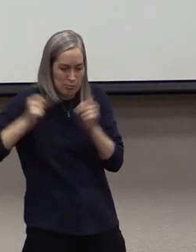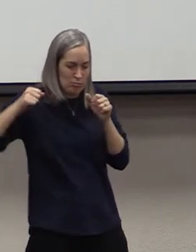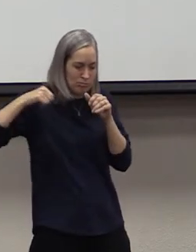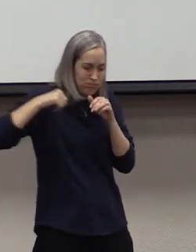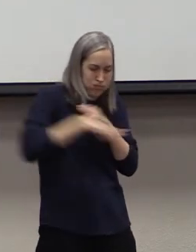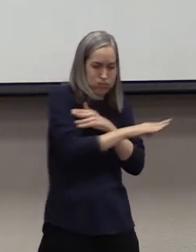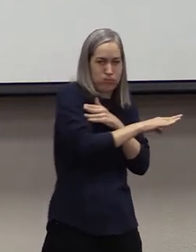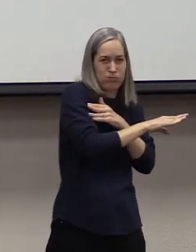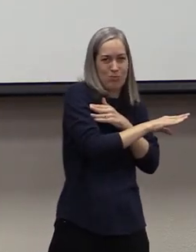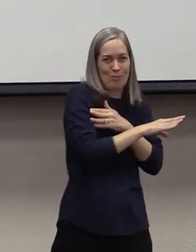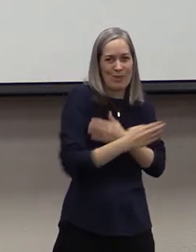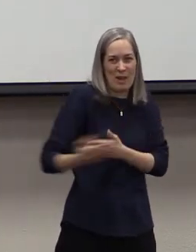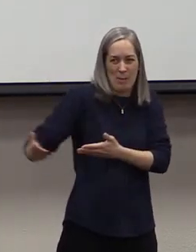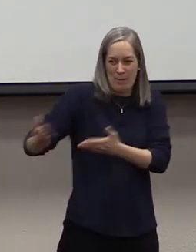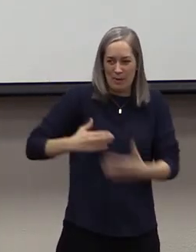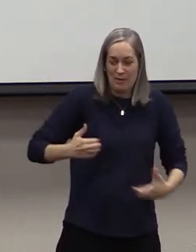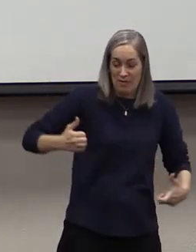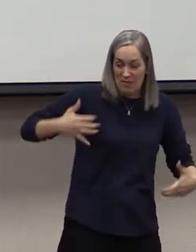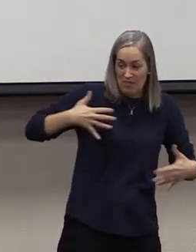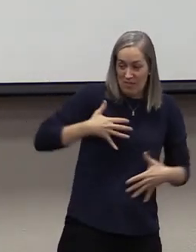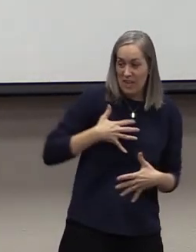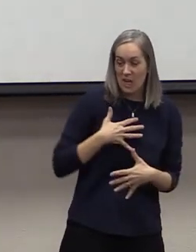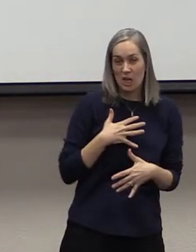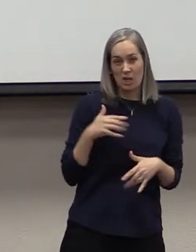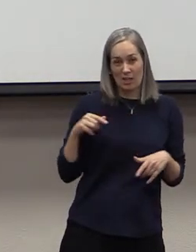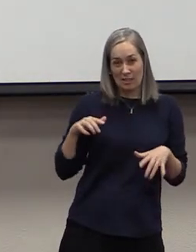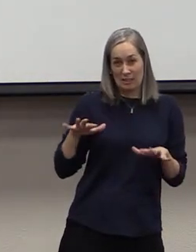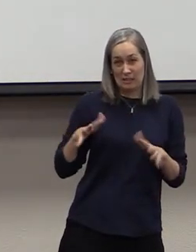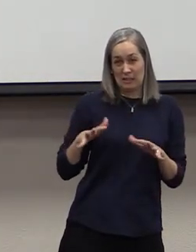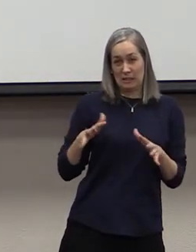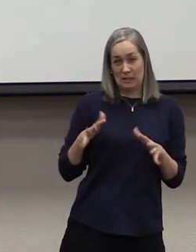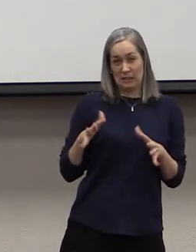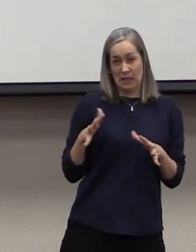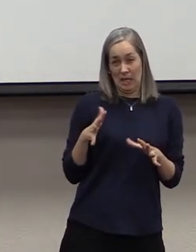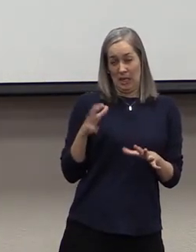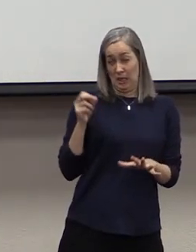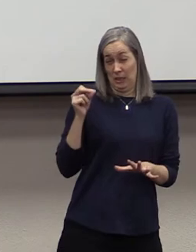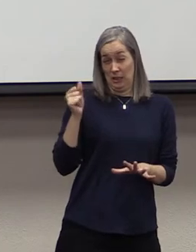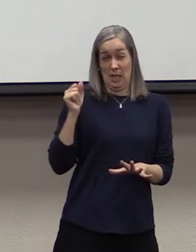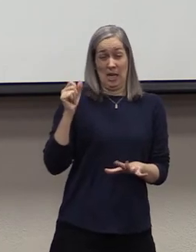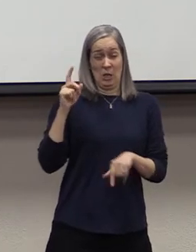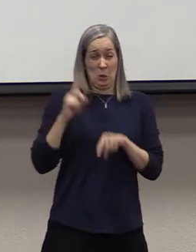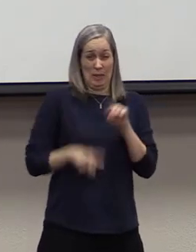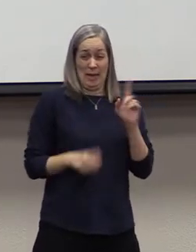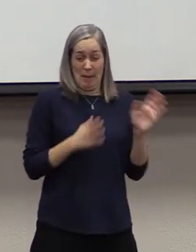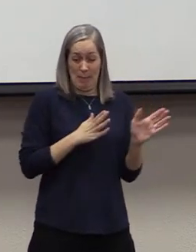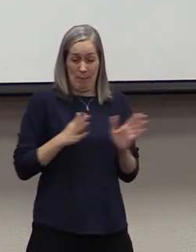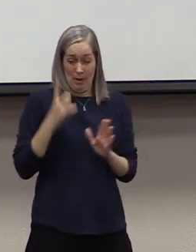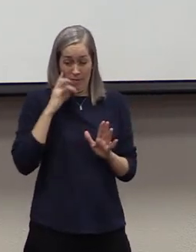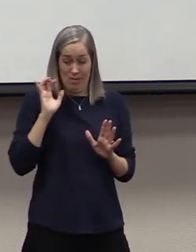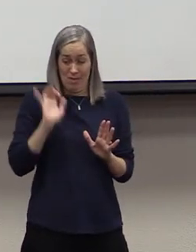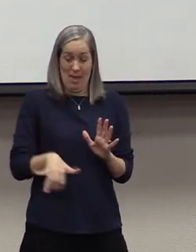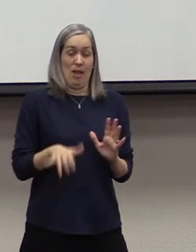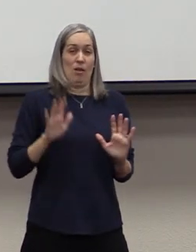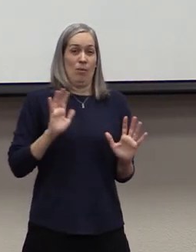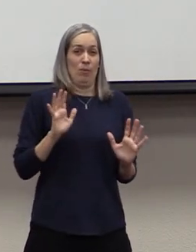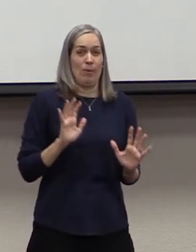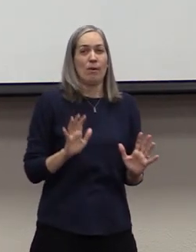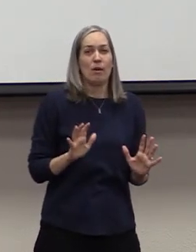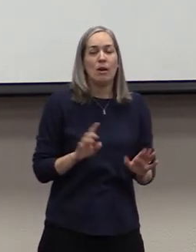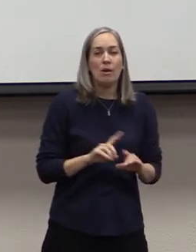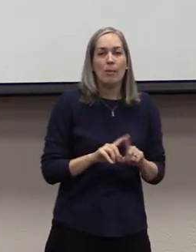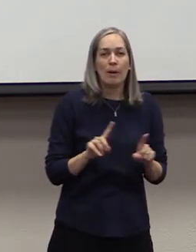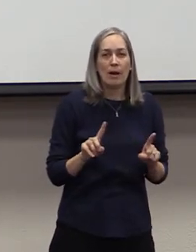it brings fear. It brings anxiety and it brings suddenness. And you can't make preparations for it. But he